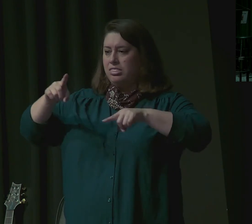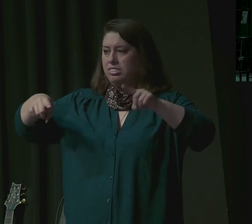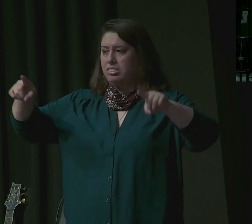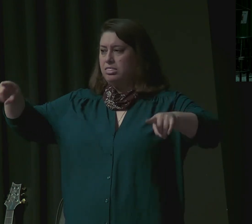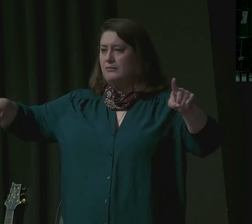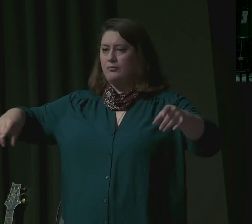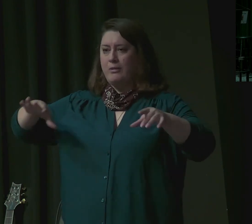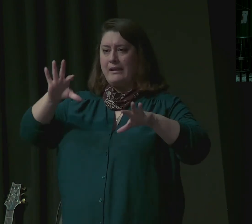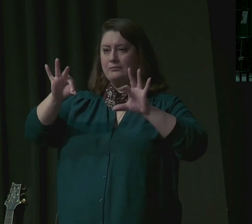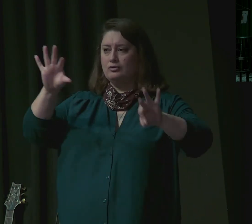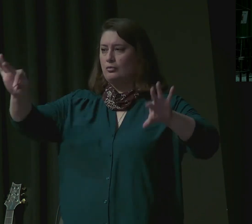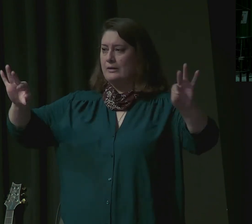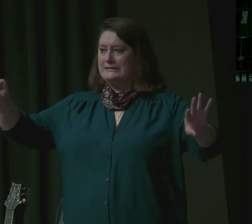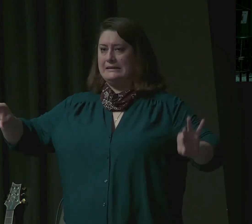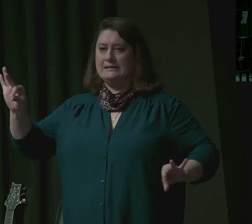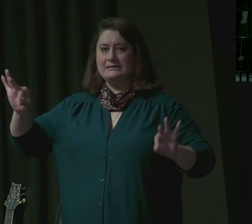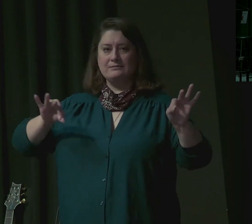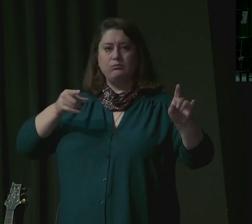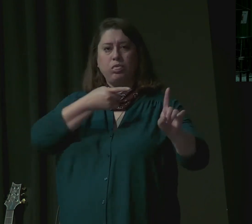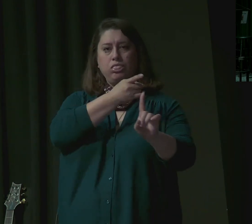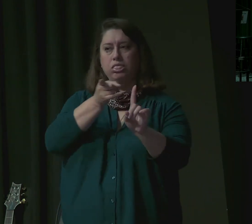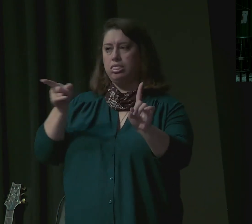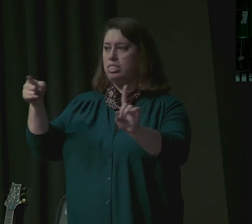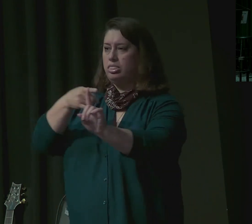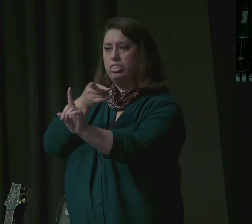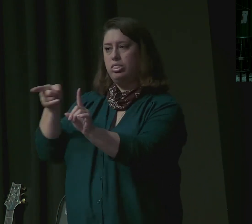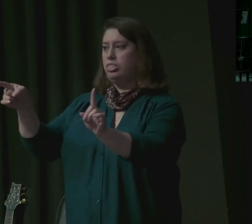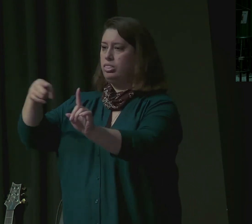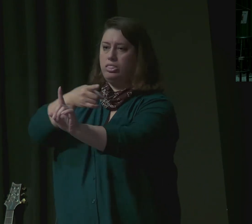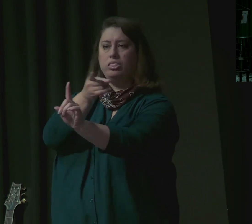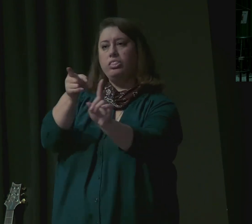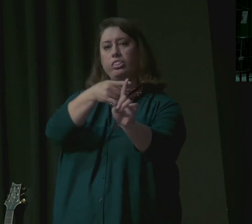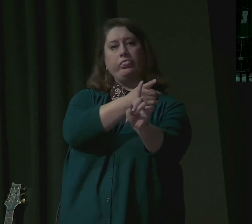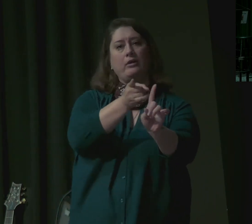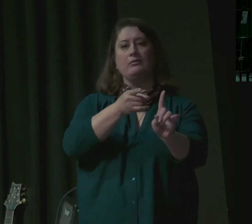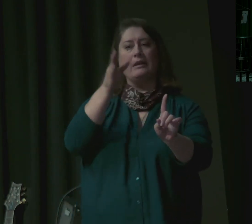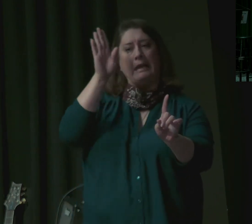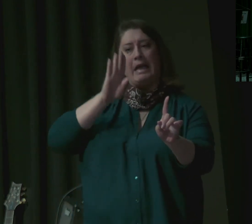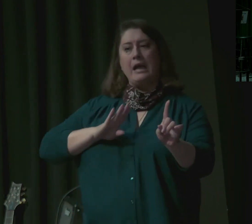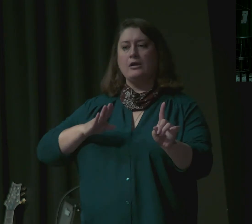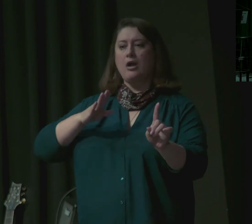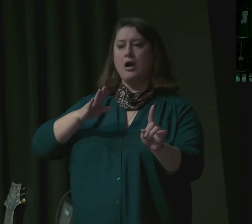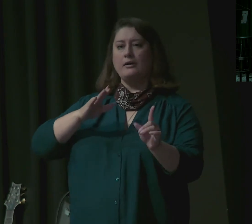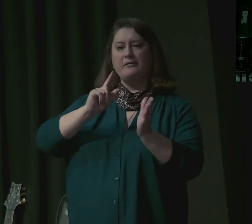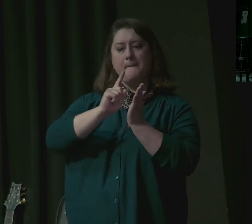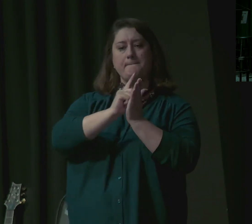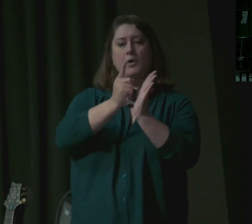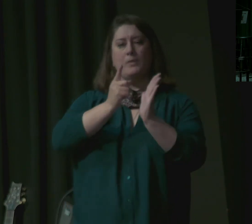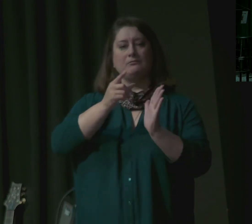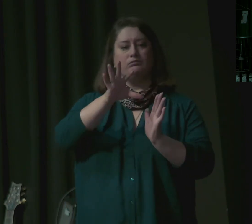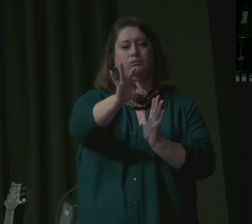target that the winds of chance can blow and God just in the last moment makes sure it lands on the target. No, no, no.